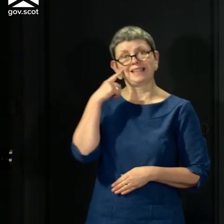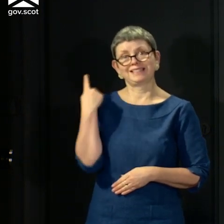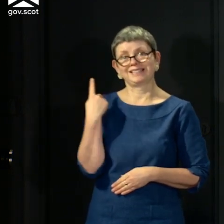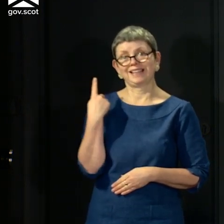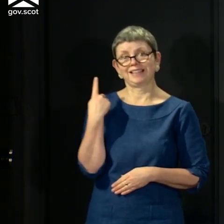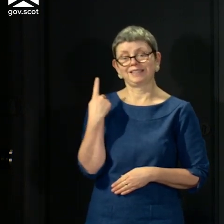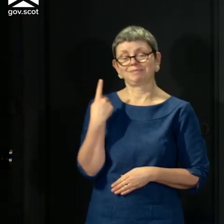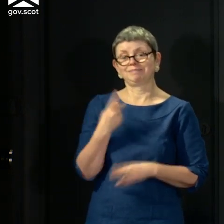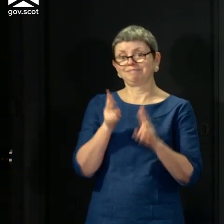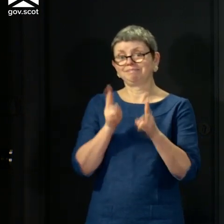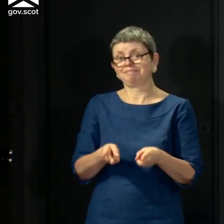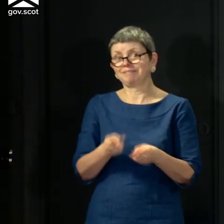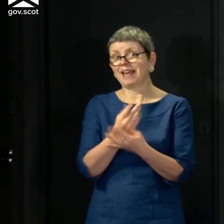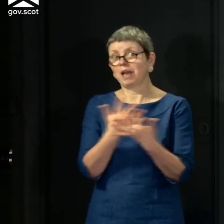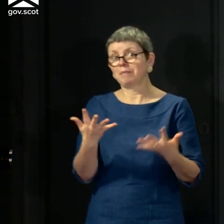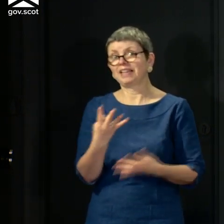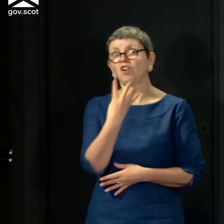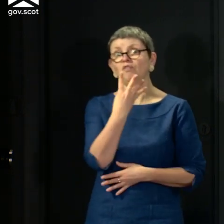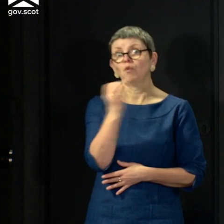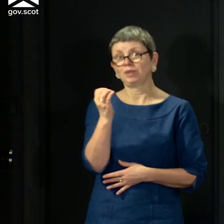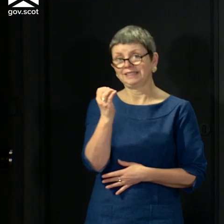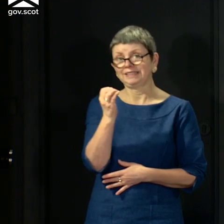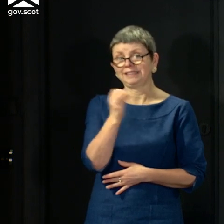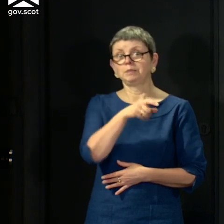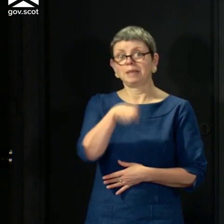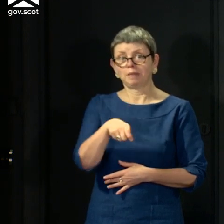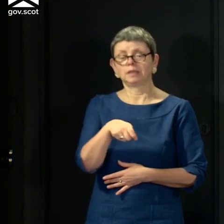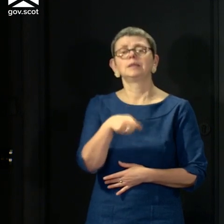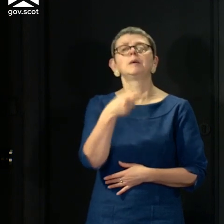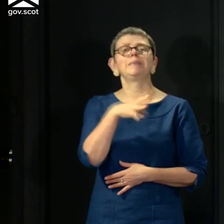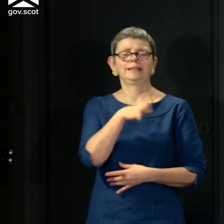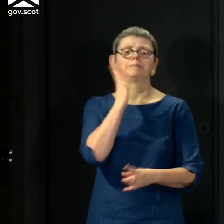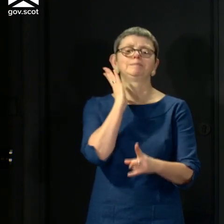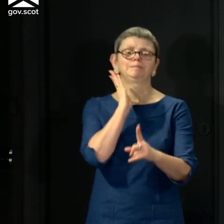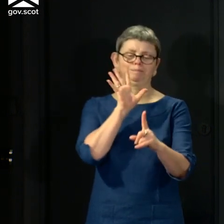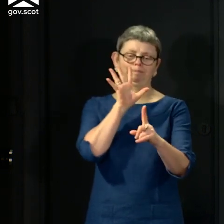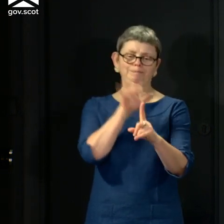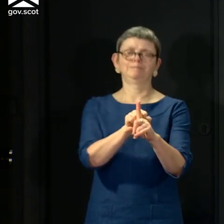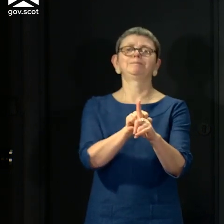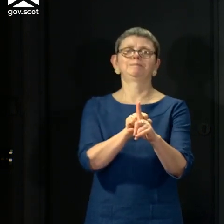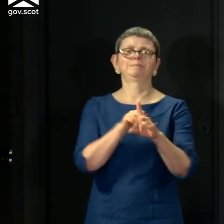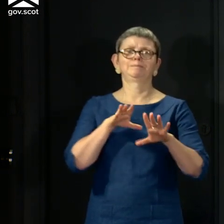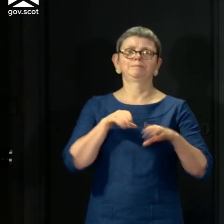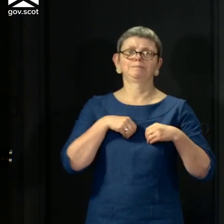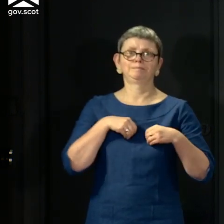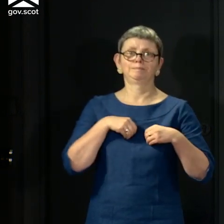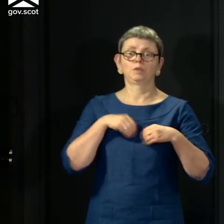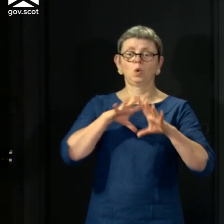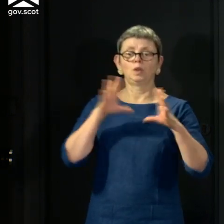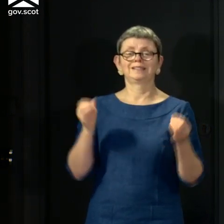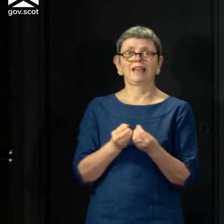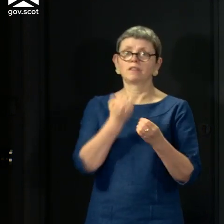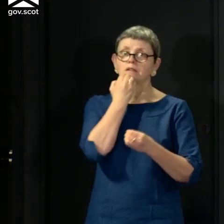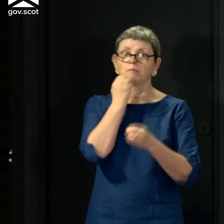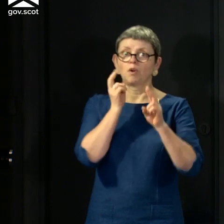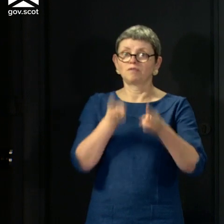40 deaths have been registered of patients who had been confirmed through a test as having the virus, and that takes the total number of deaths in